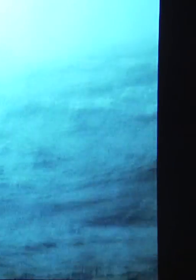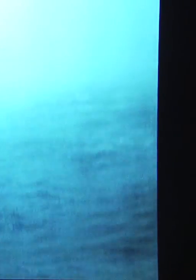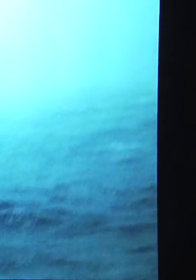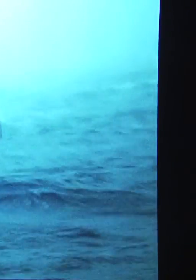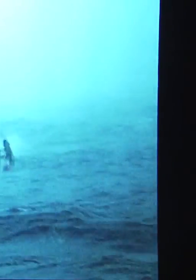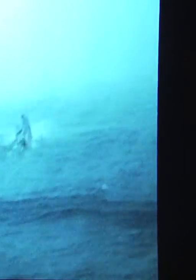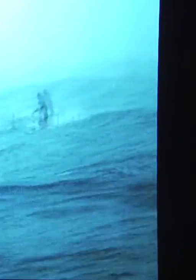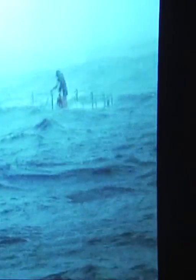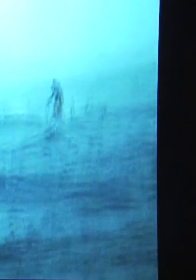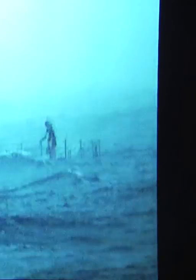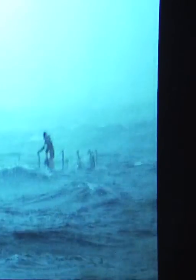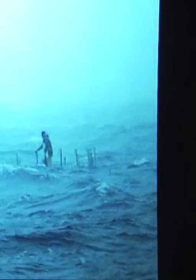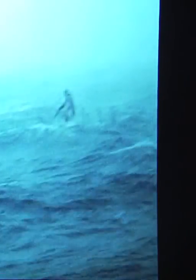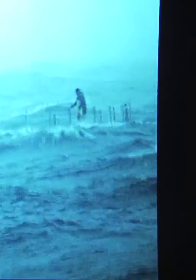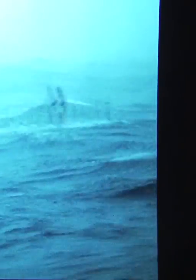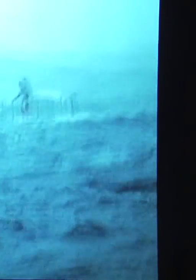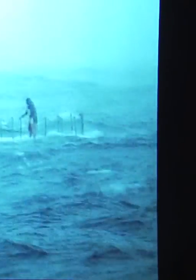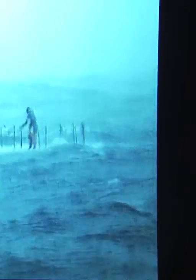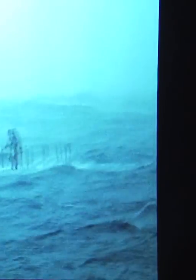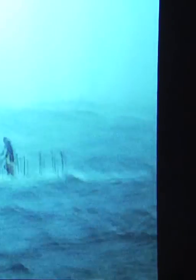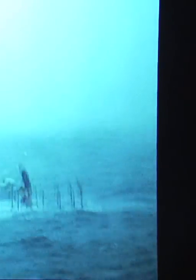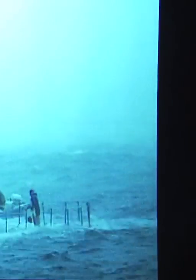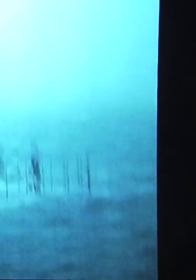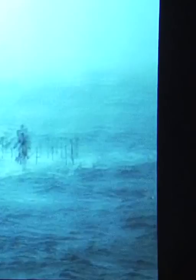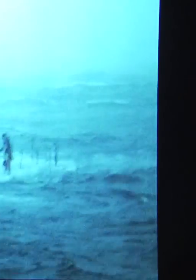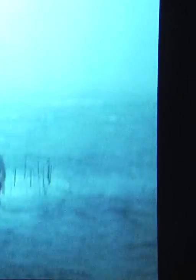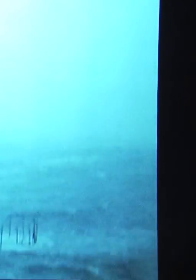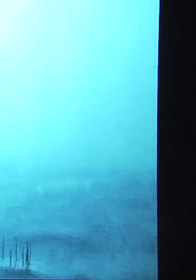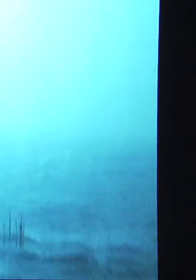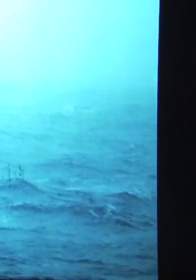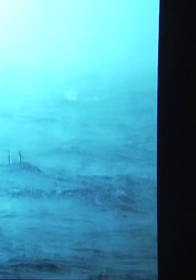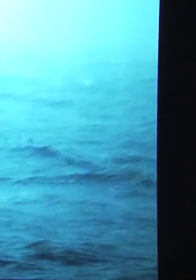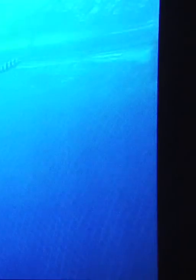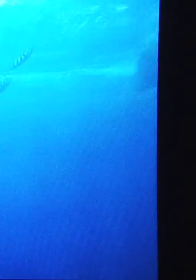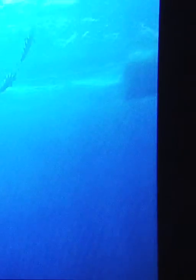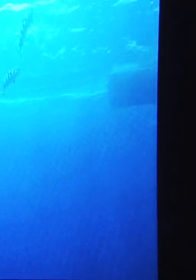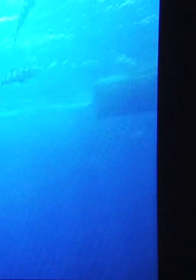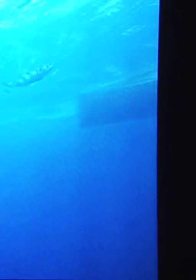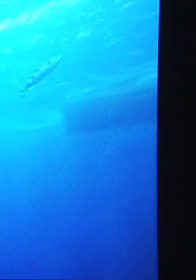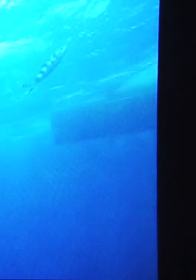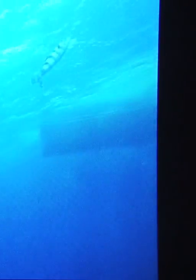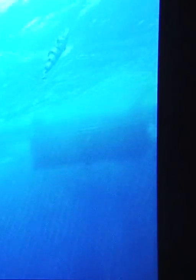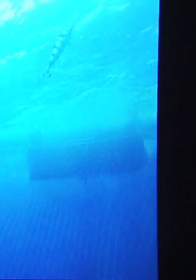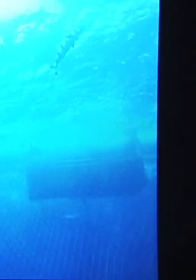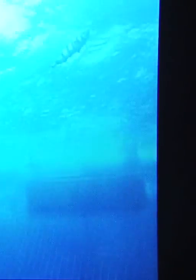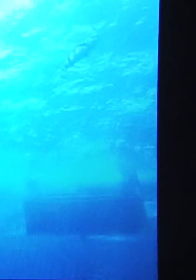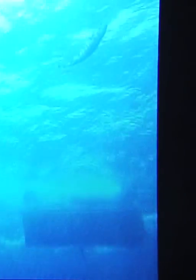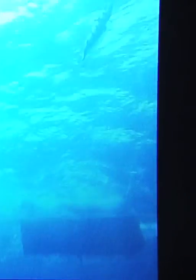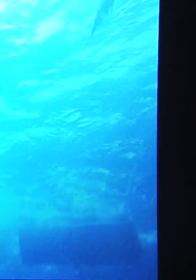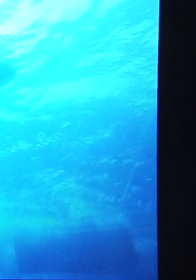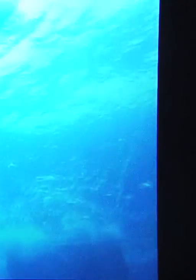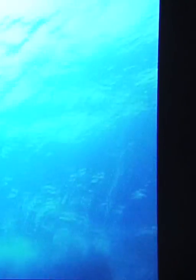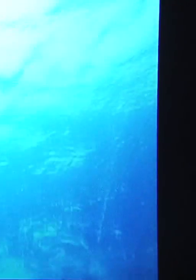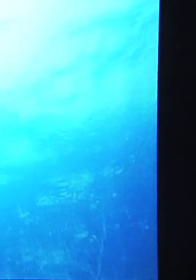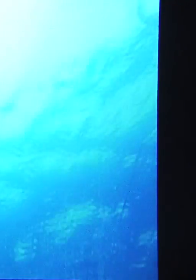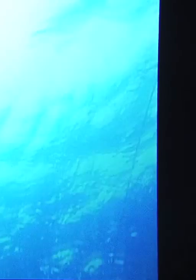The high winds and crushing waves are not the only dangers they face. You know the sharks are always going to be there. They're